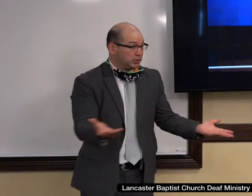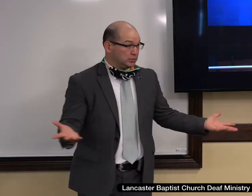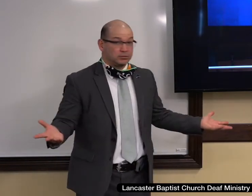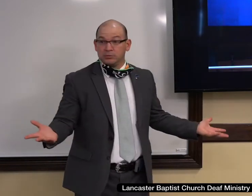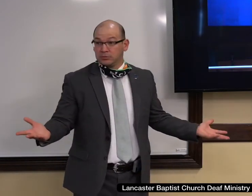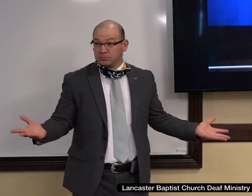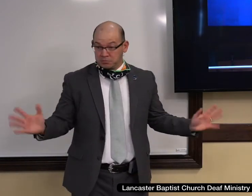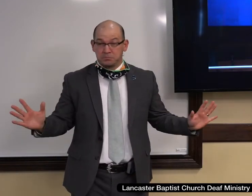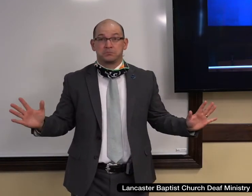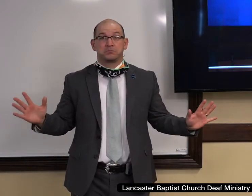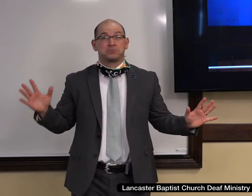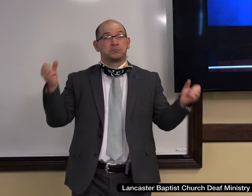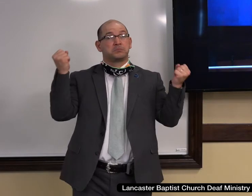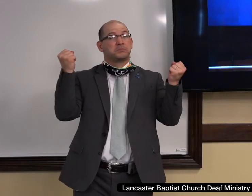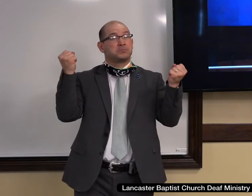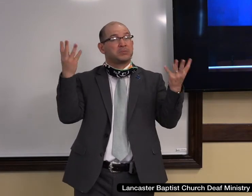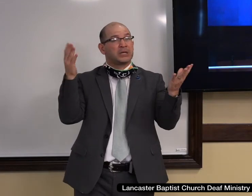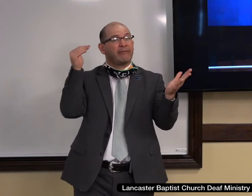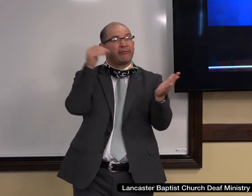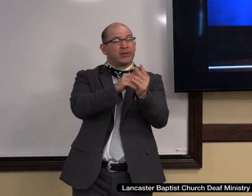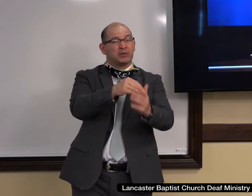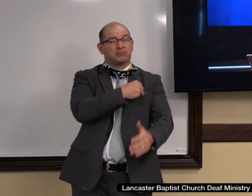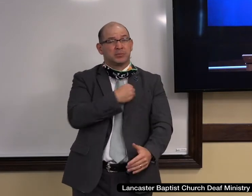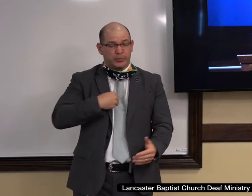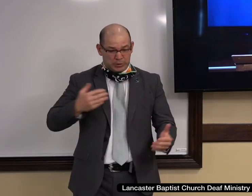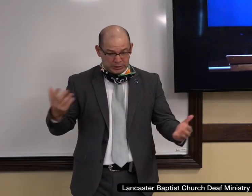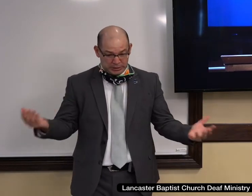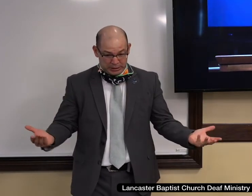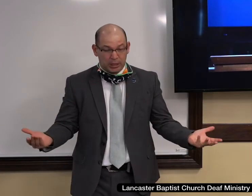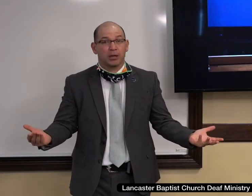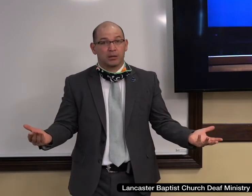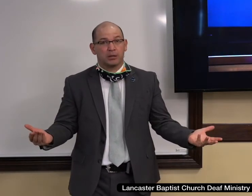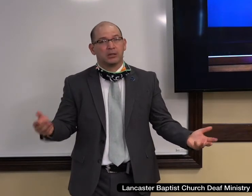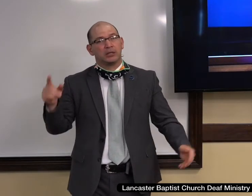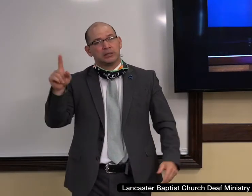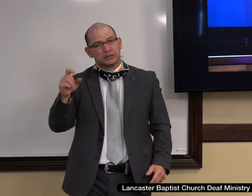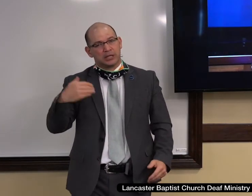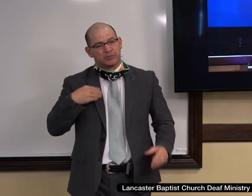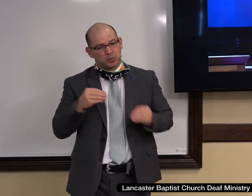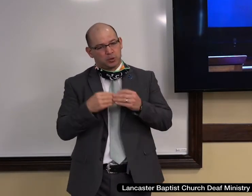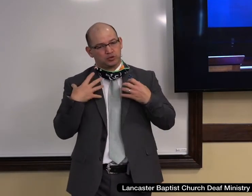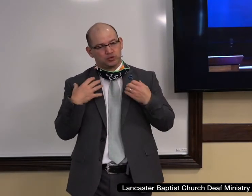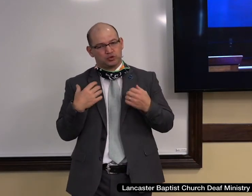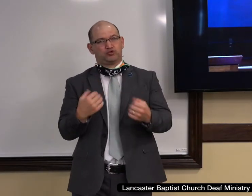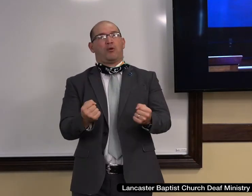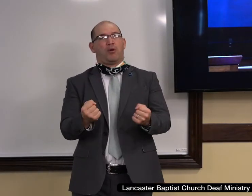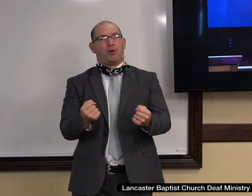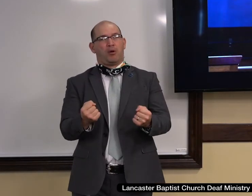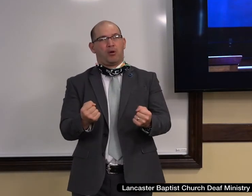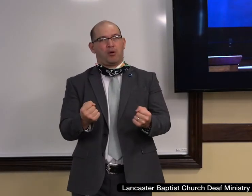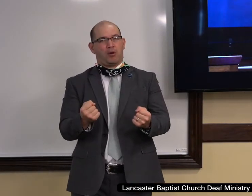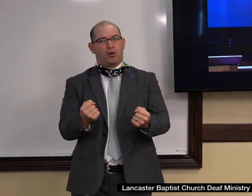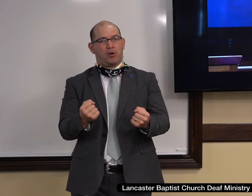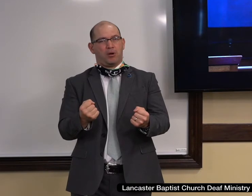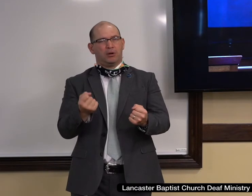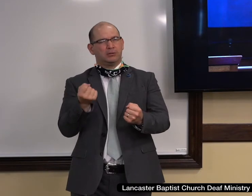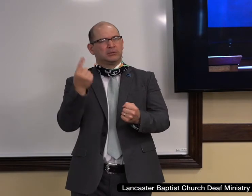many thousands of members, even of this church, need to have a stronger biblical worldview moving into these last days.